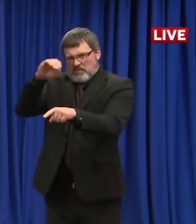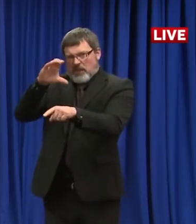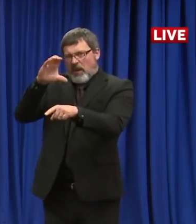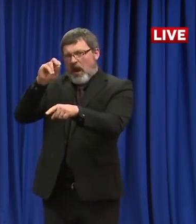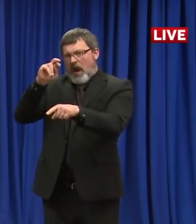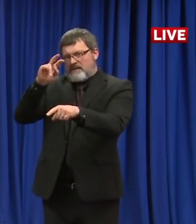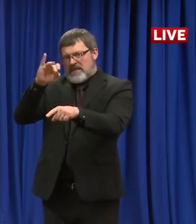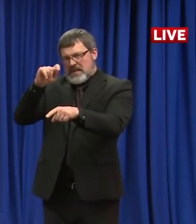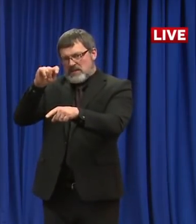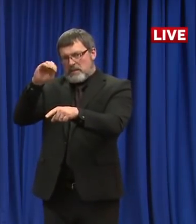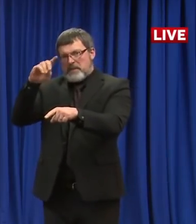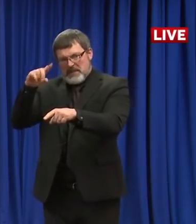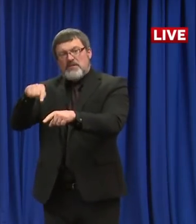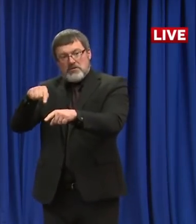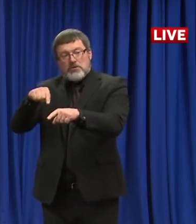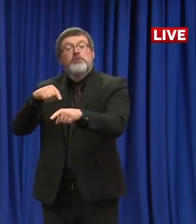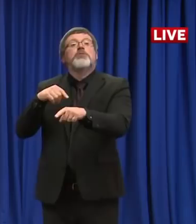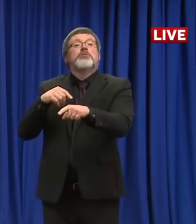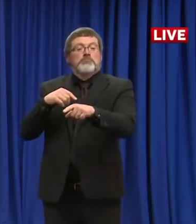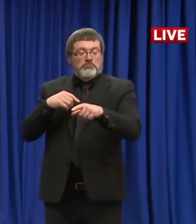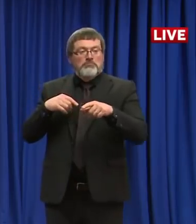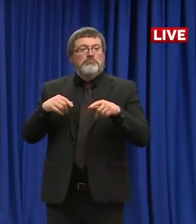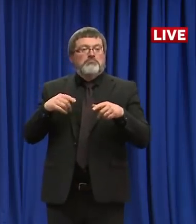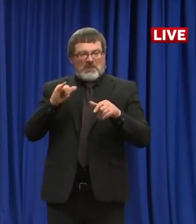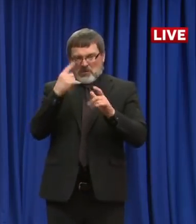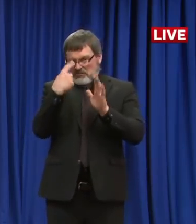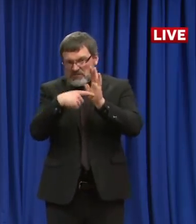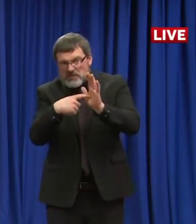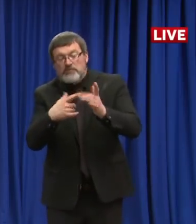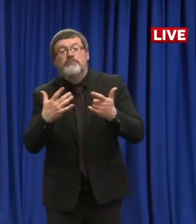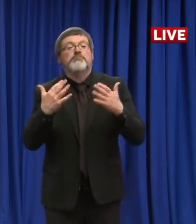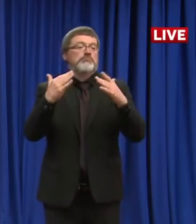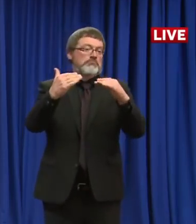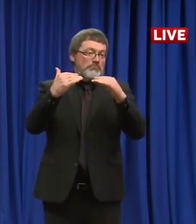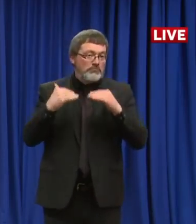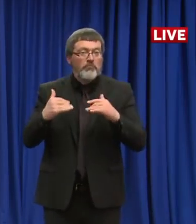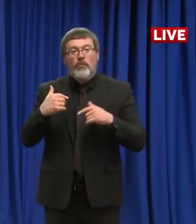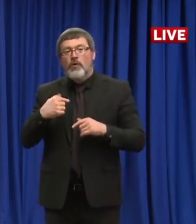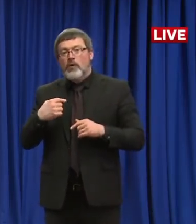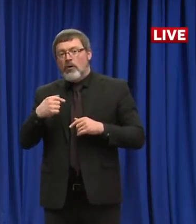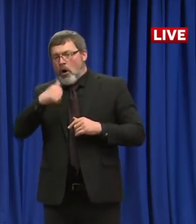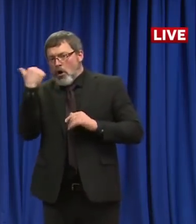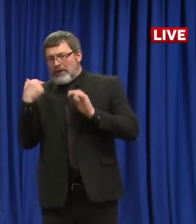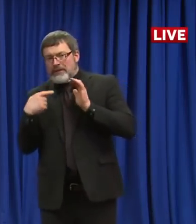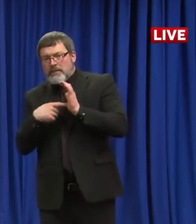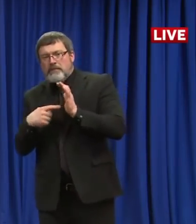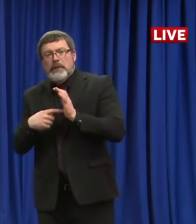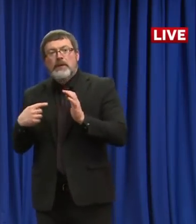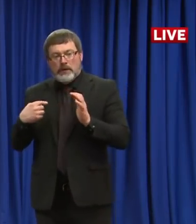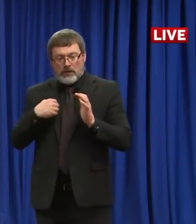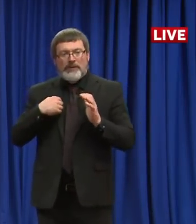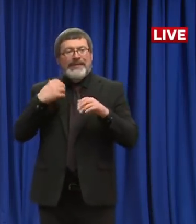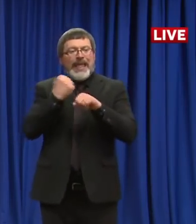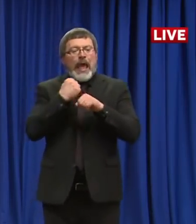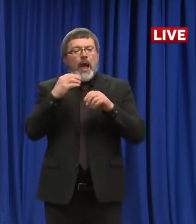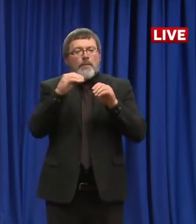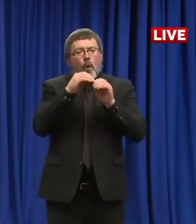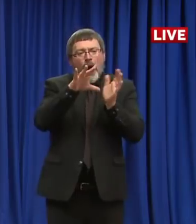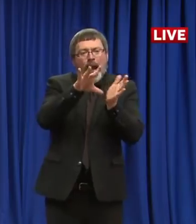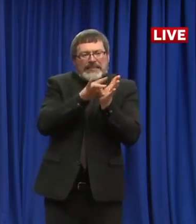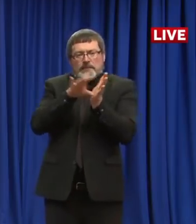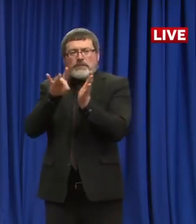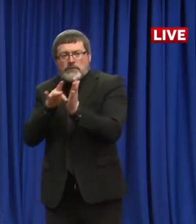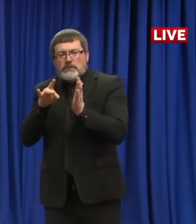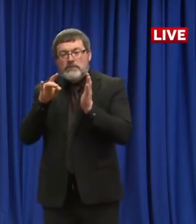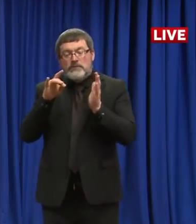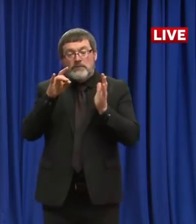increase access to sampling specimen collection capacity in the community through our work with Convenient MD and other partners like the